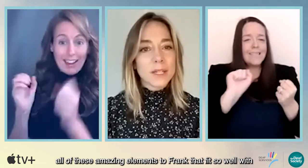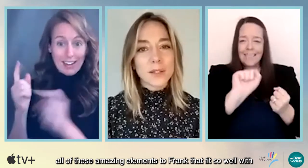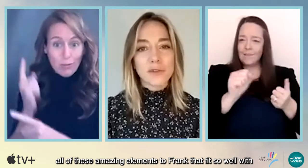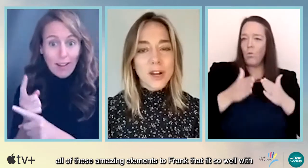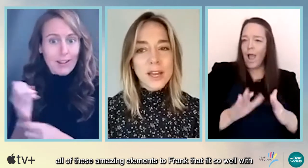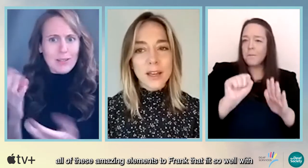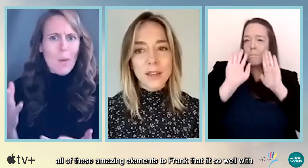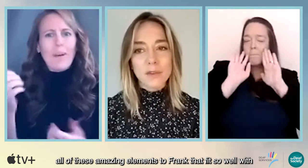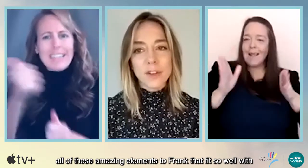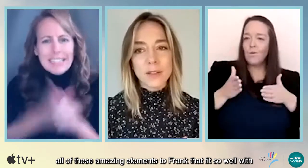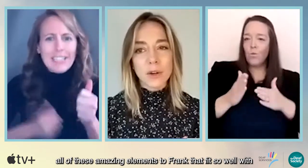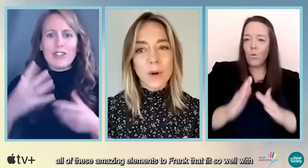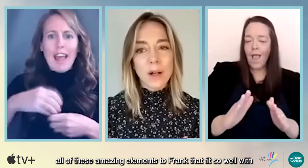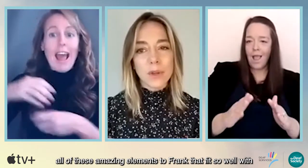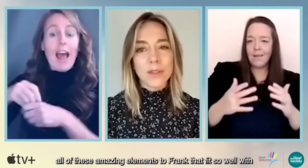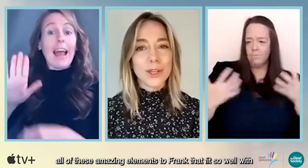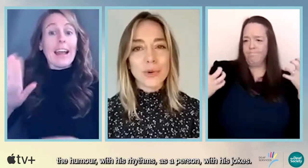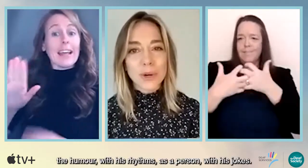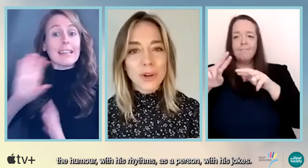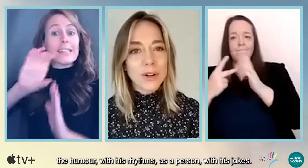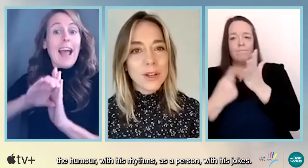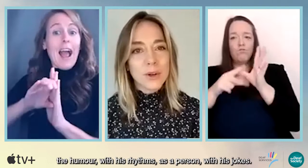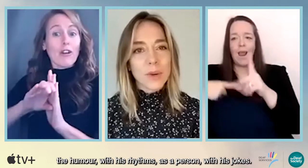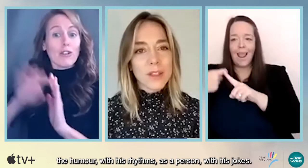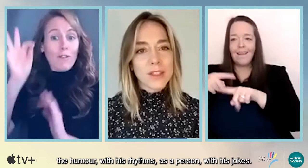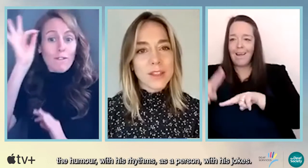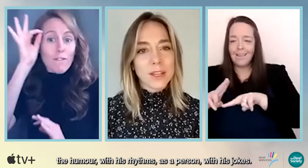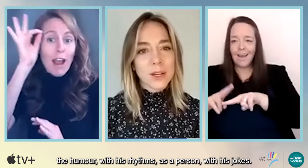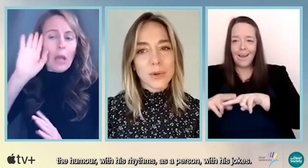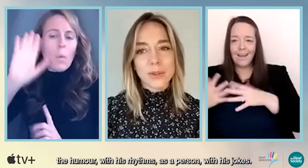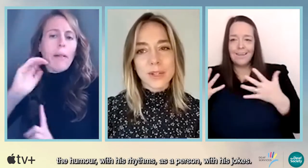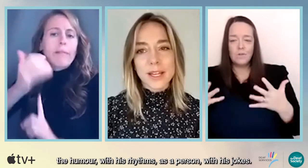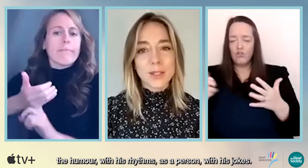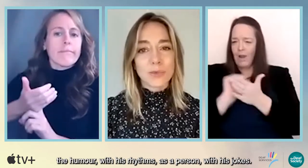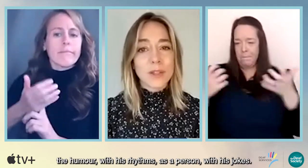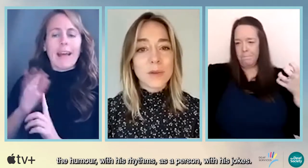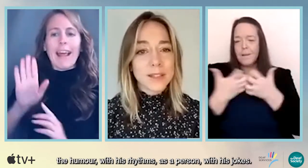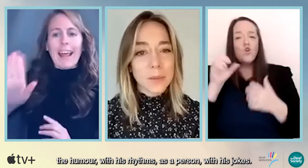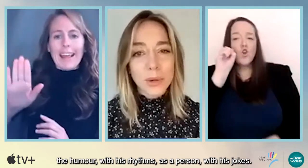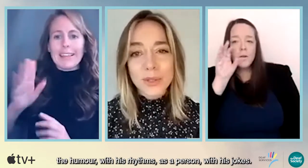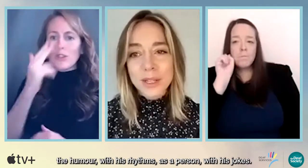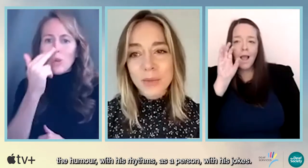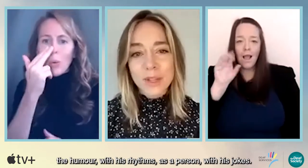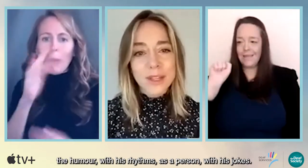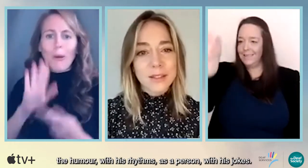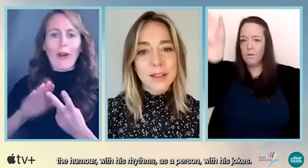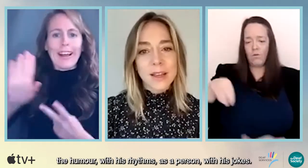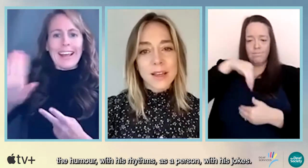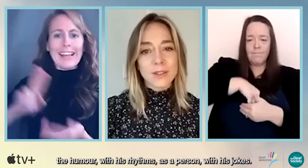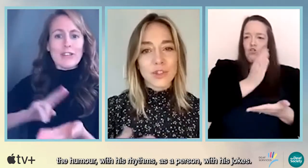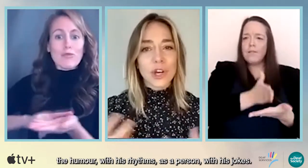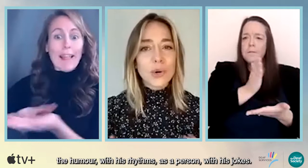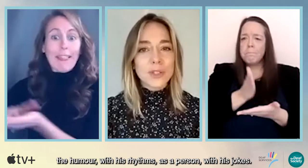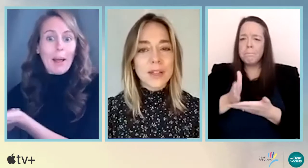elements to Frank that fit so well with the humor with, you know, his rhythms as a person with his,